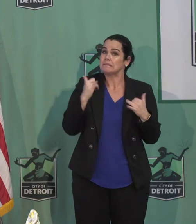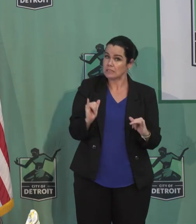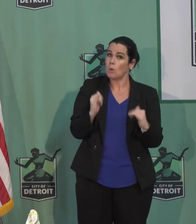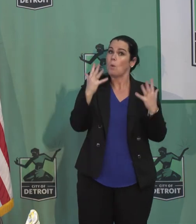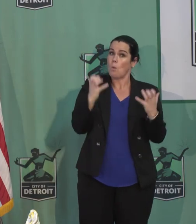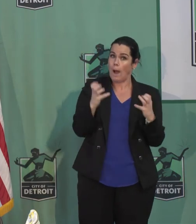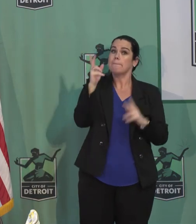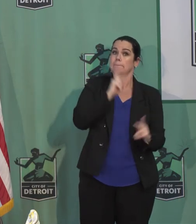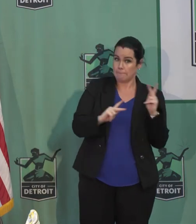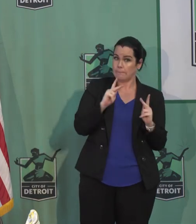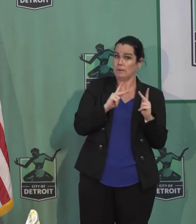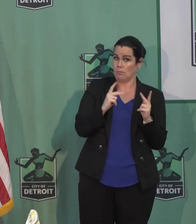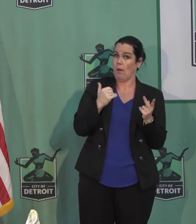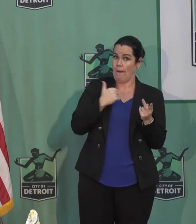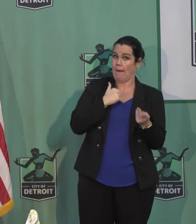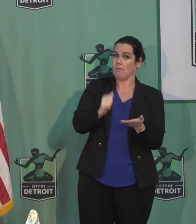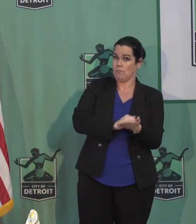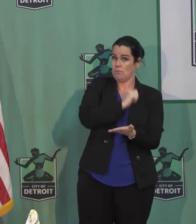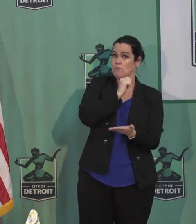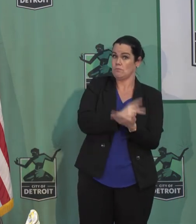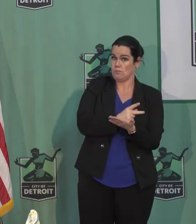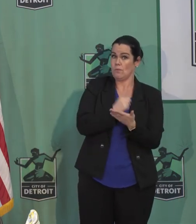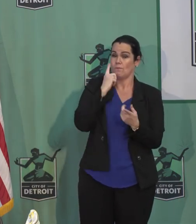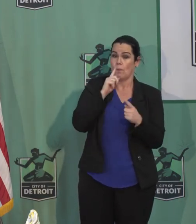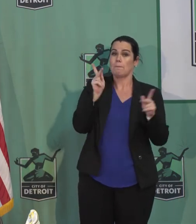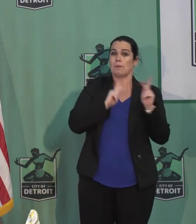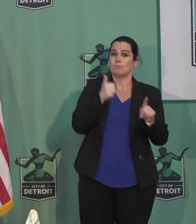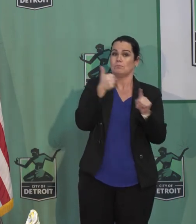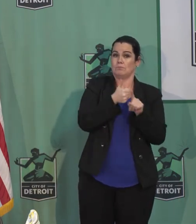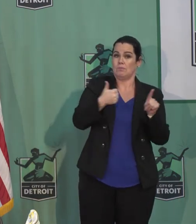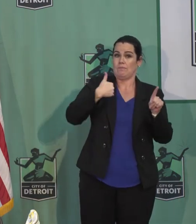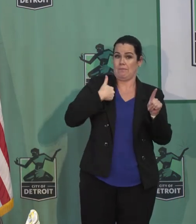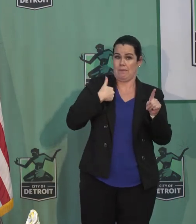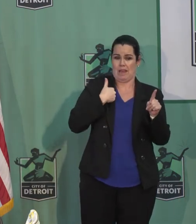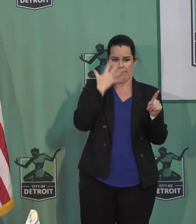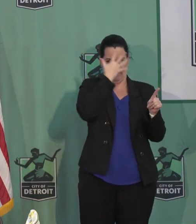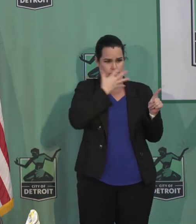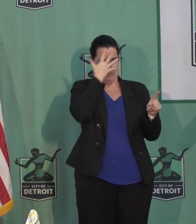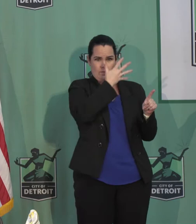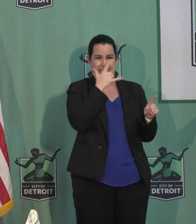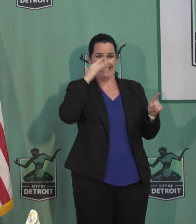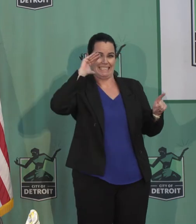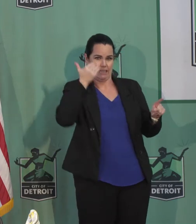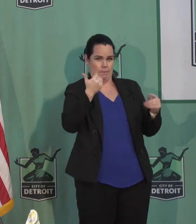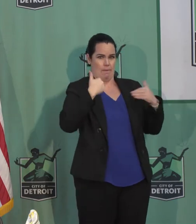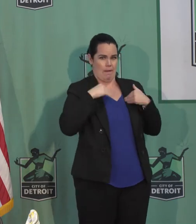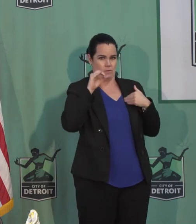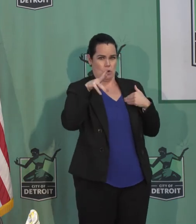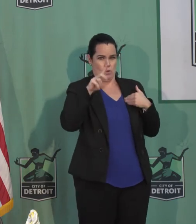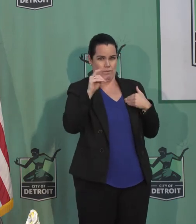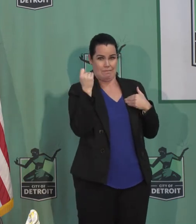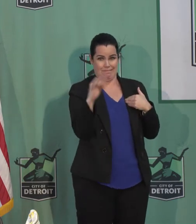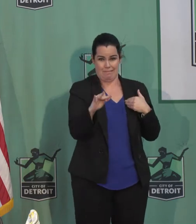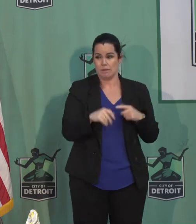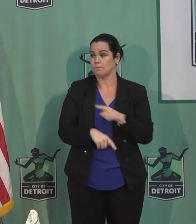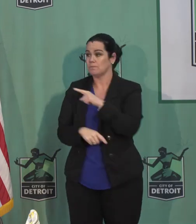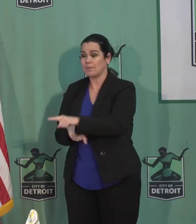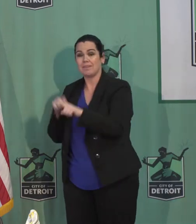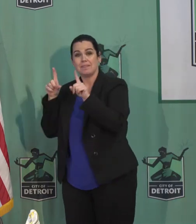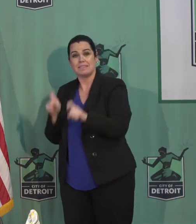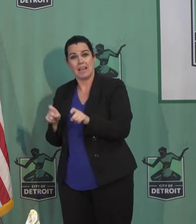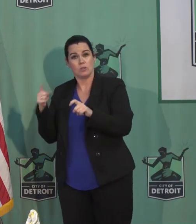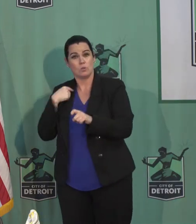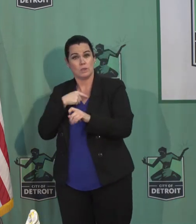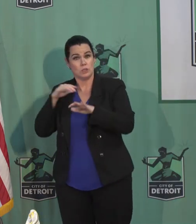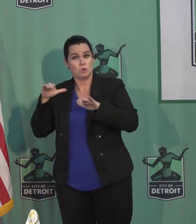for people showing symptoms. I still have not seen evidence that the fairgrounds testing the methodology